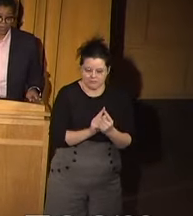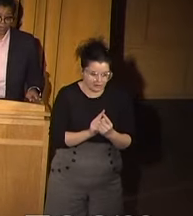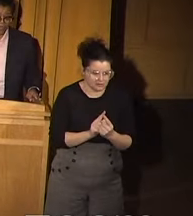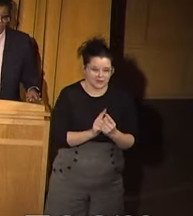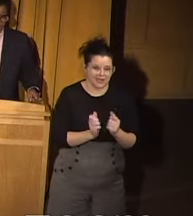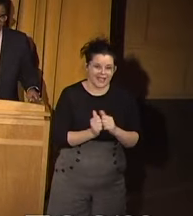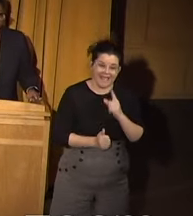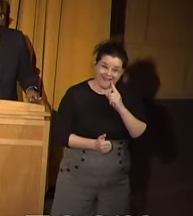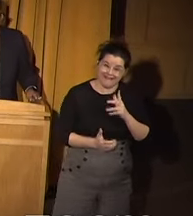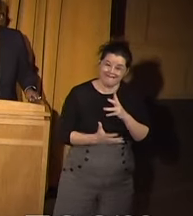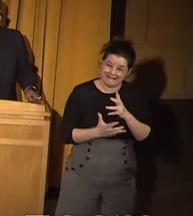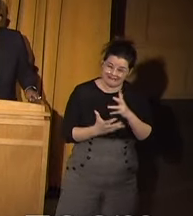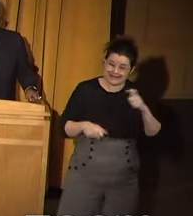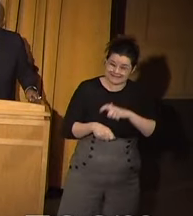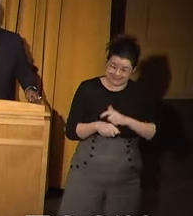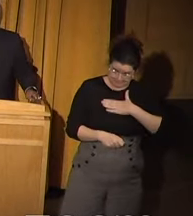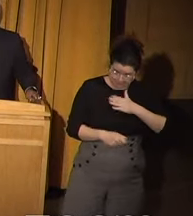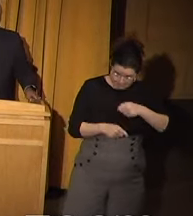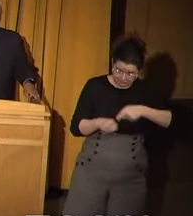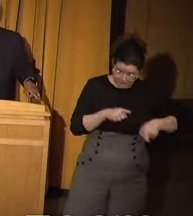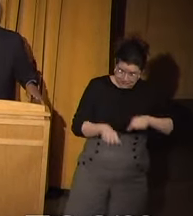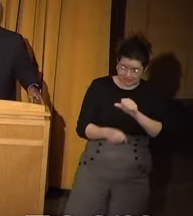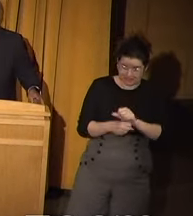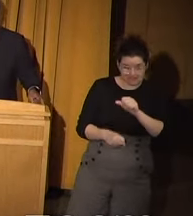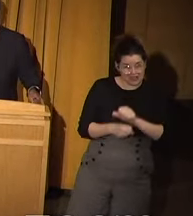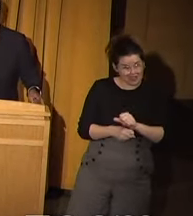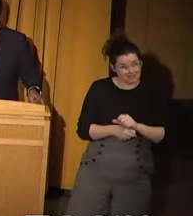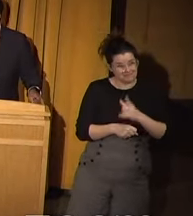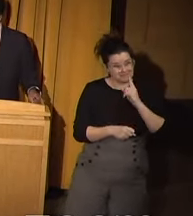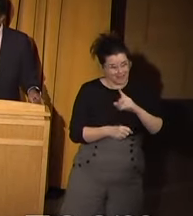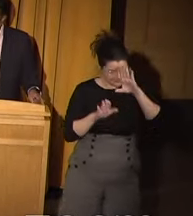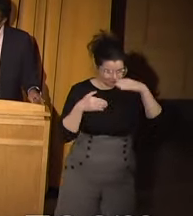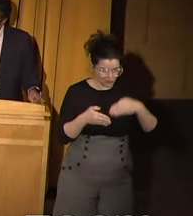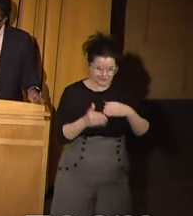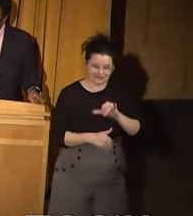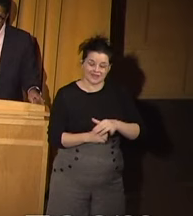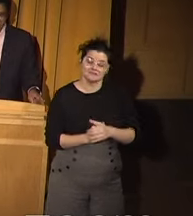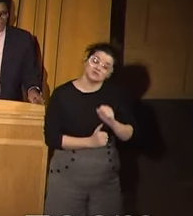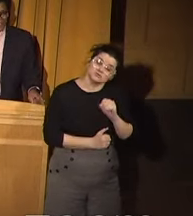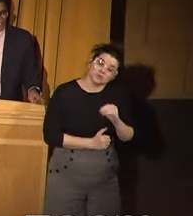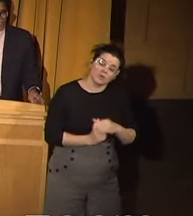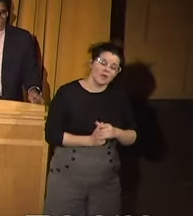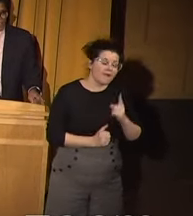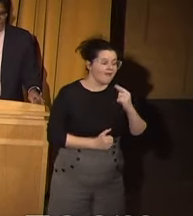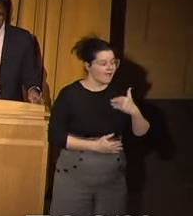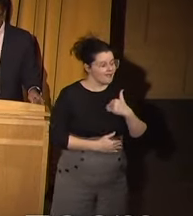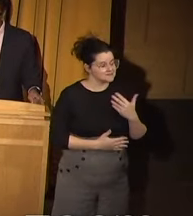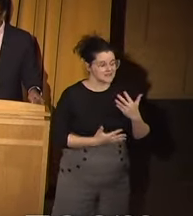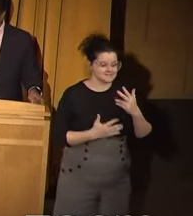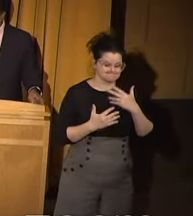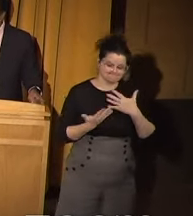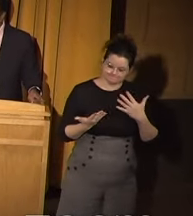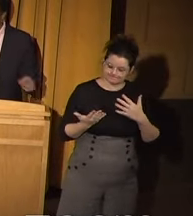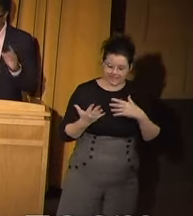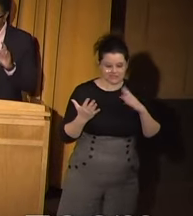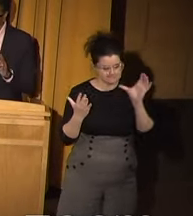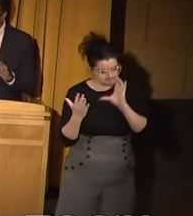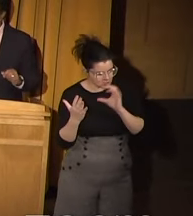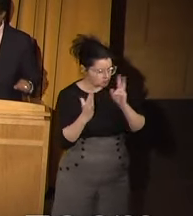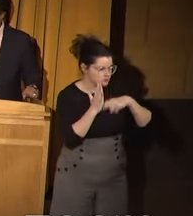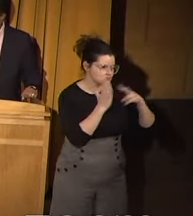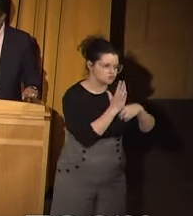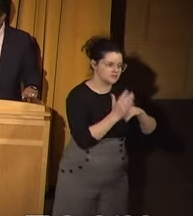spent a significant amount of my professional career. And so, as I looked, I went, I found